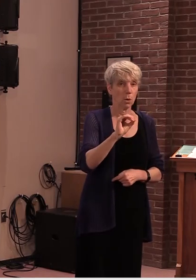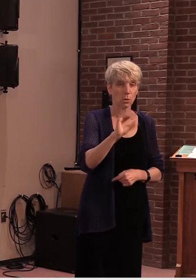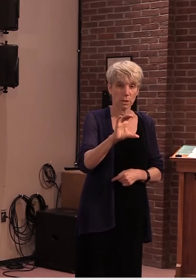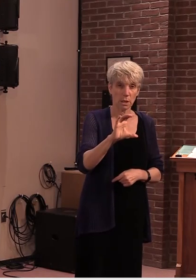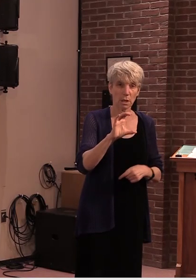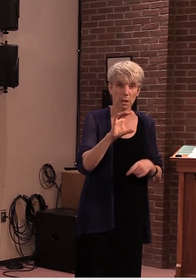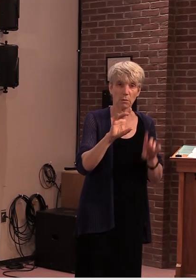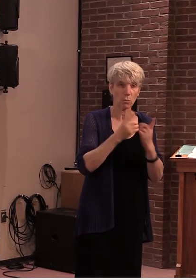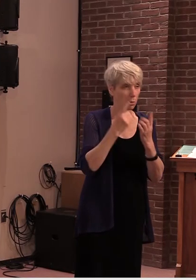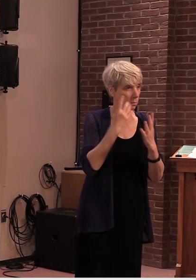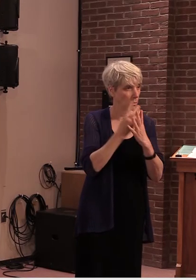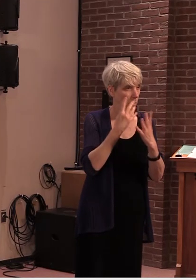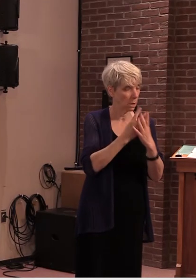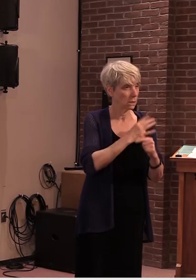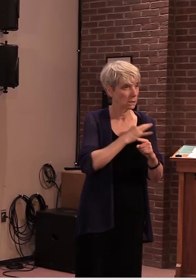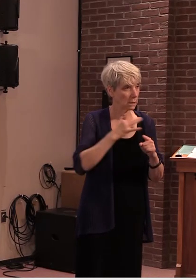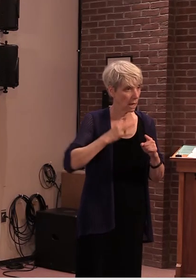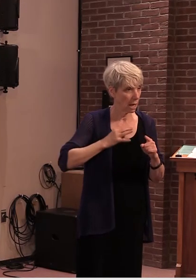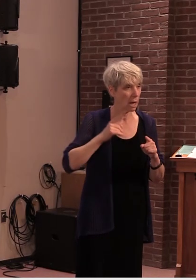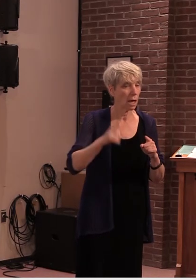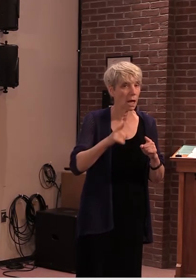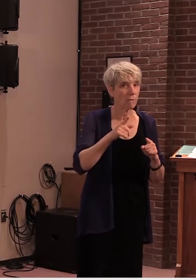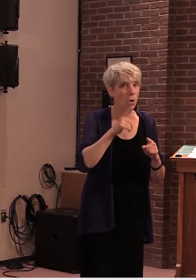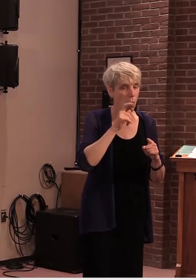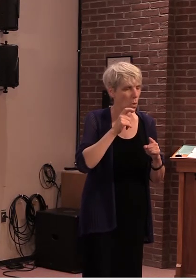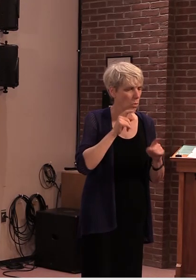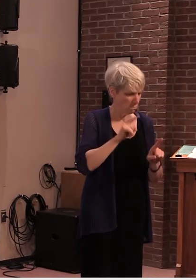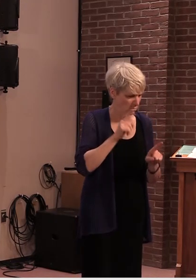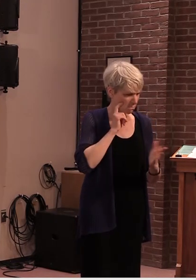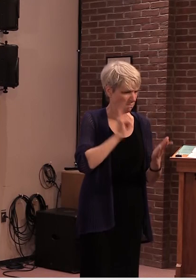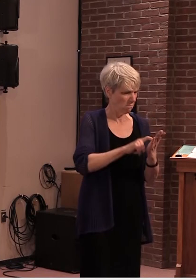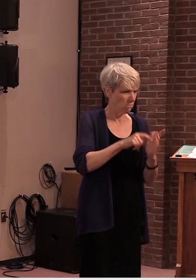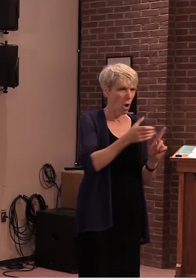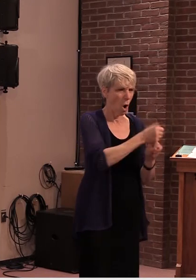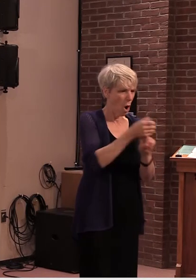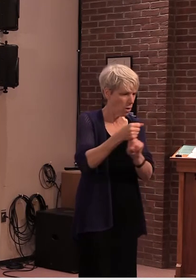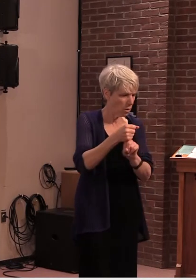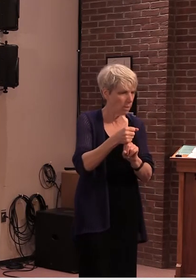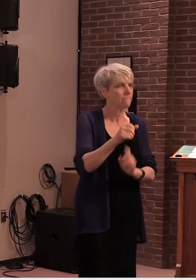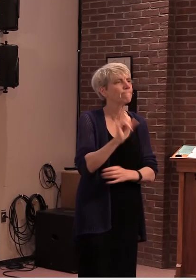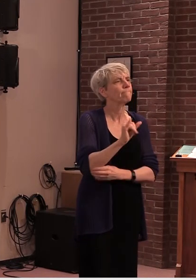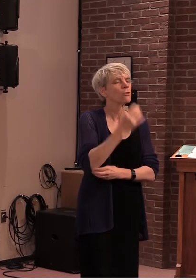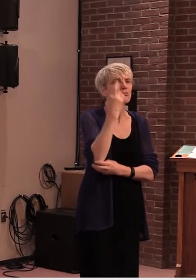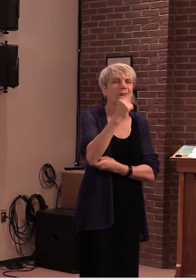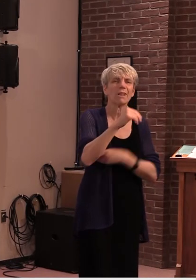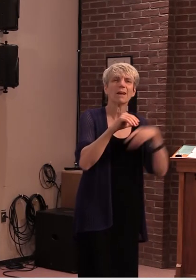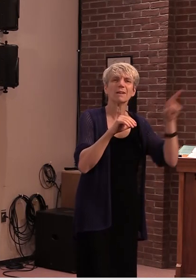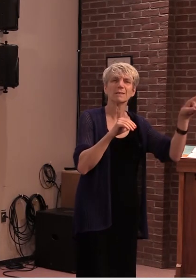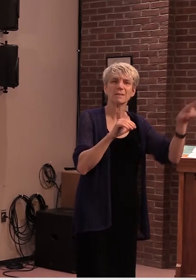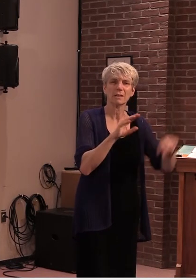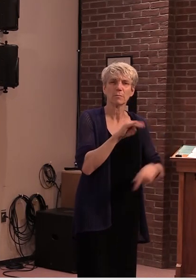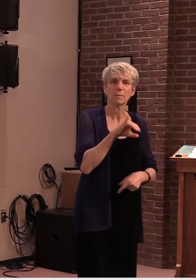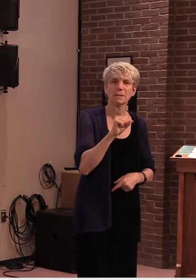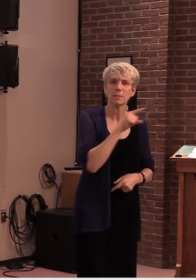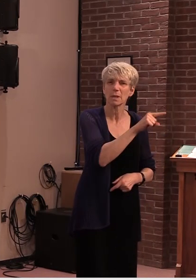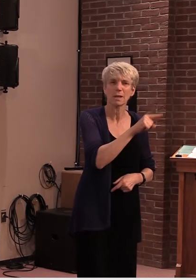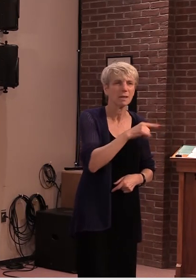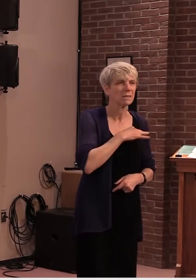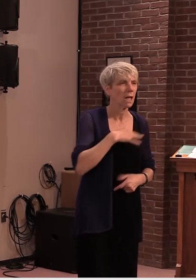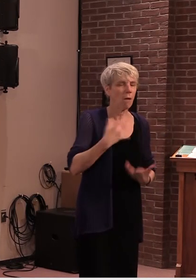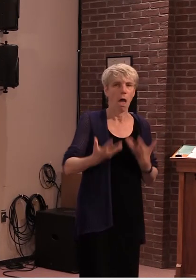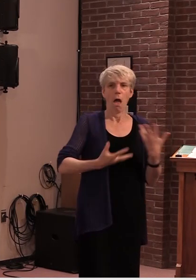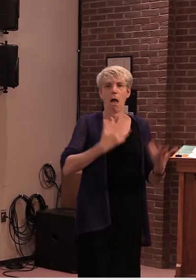developed an expertise with the mitigation of virus that the core civic staff lacked and needed testing capacity